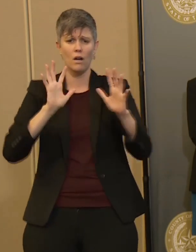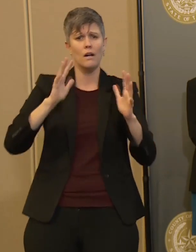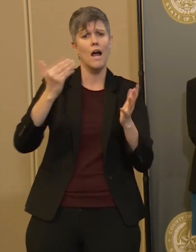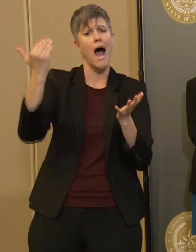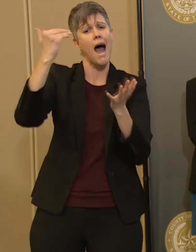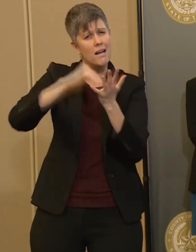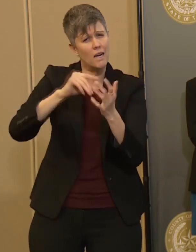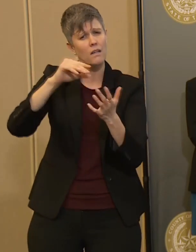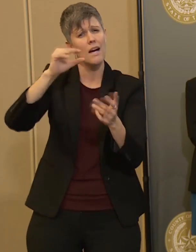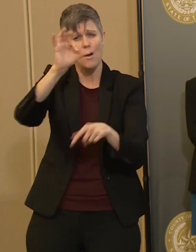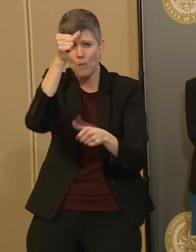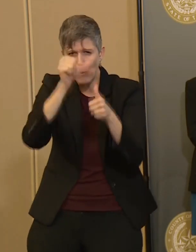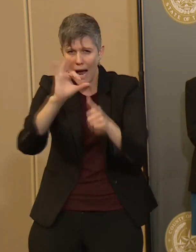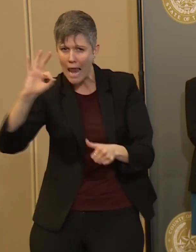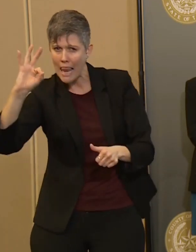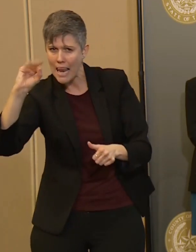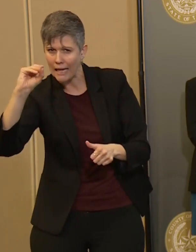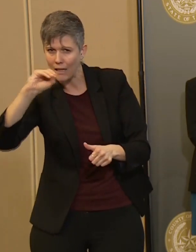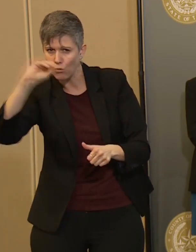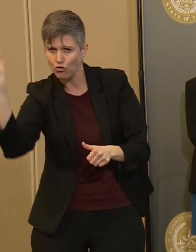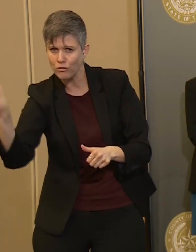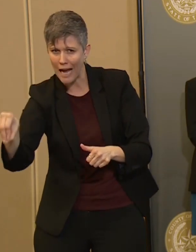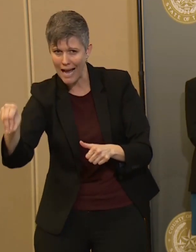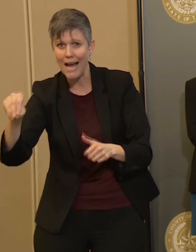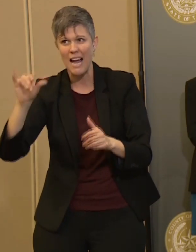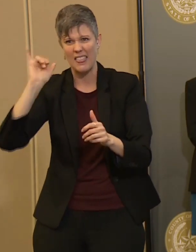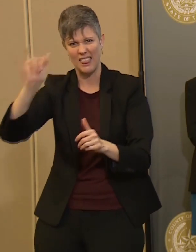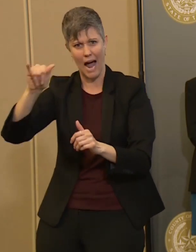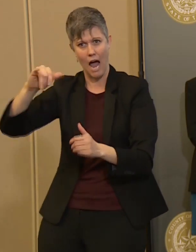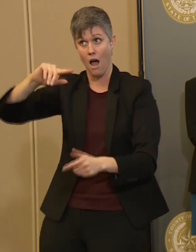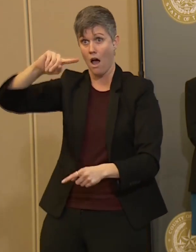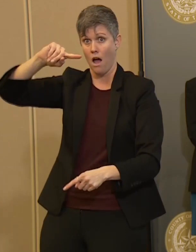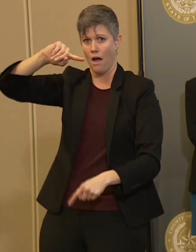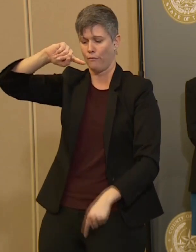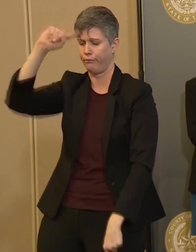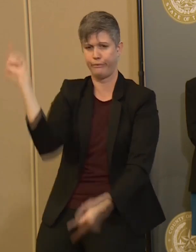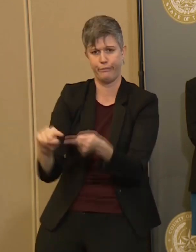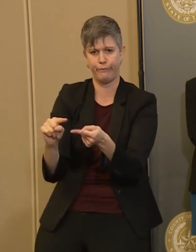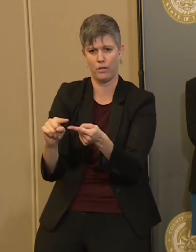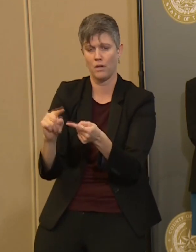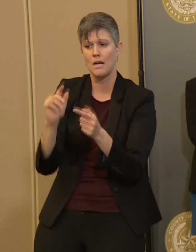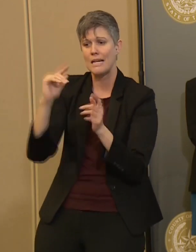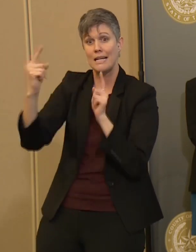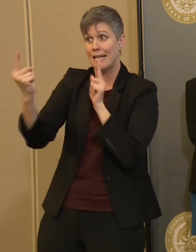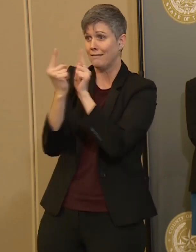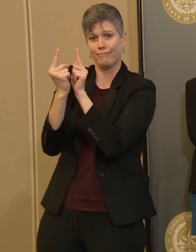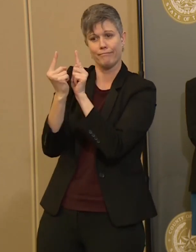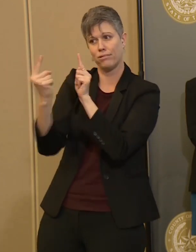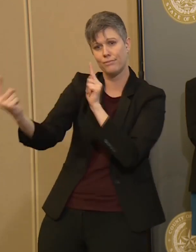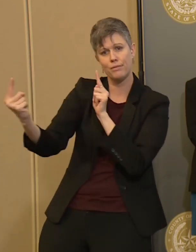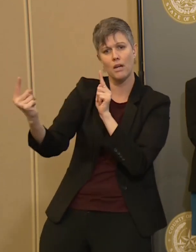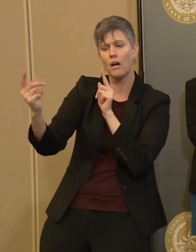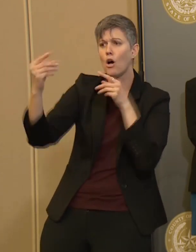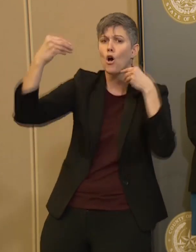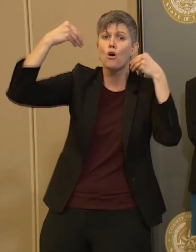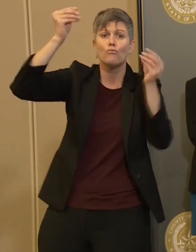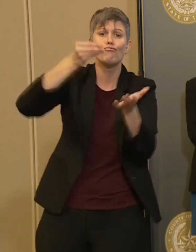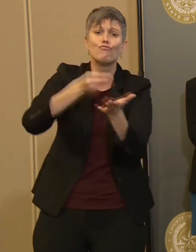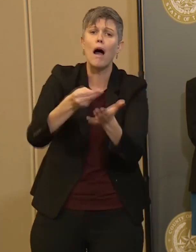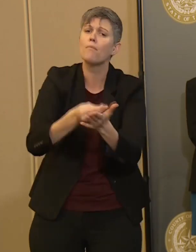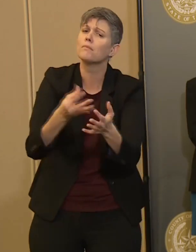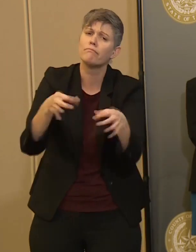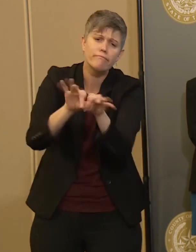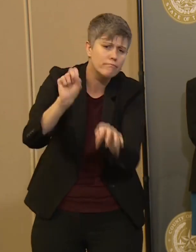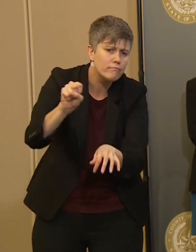the direct interactions that you're having with people. You can still go out to shop, to the